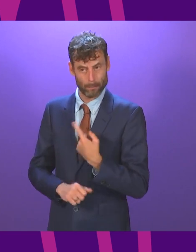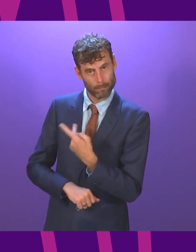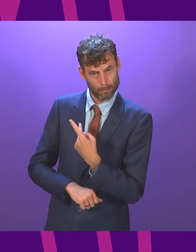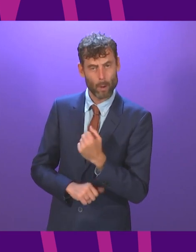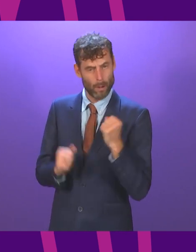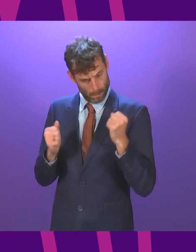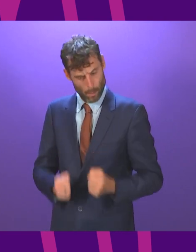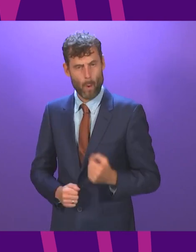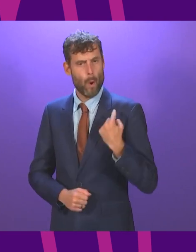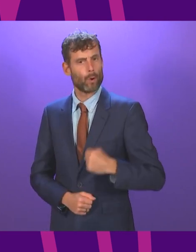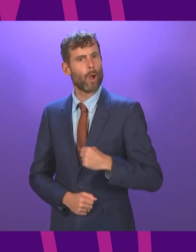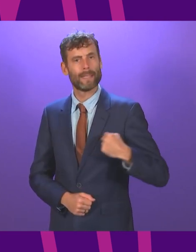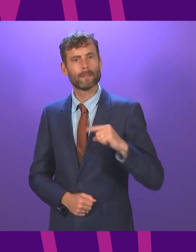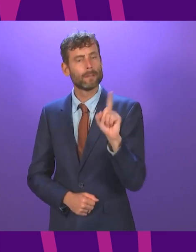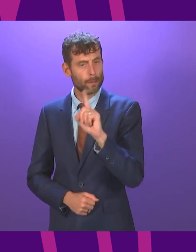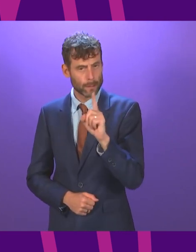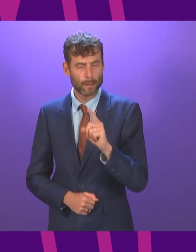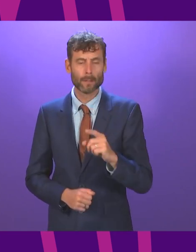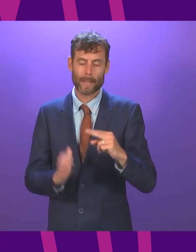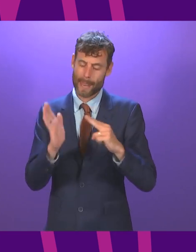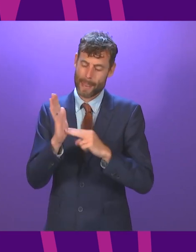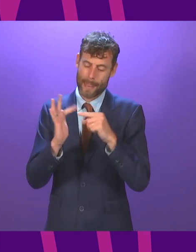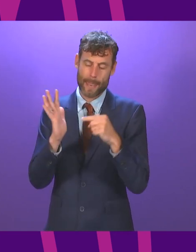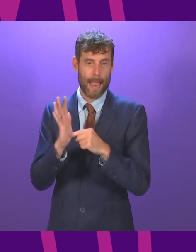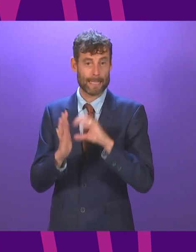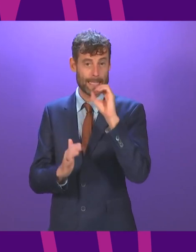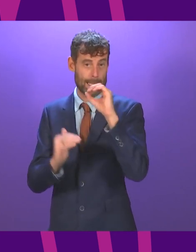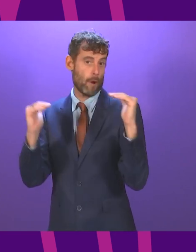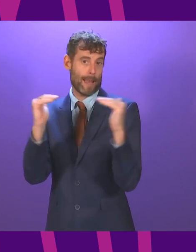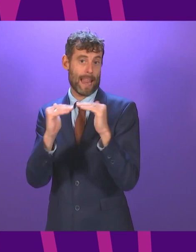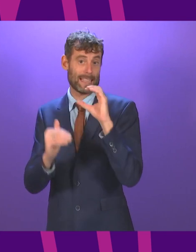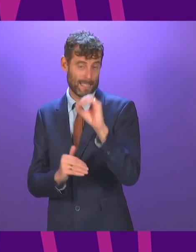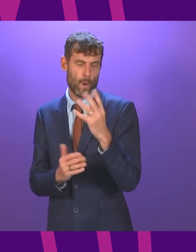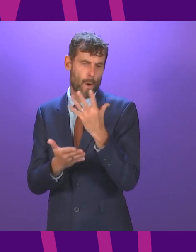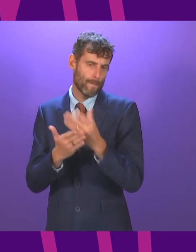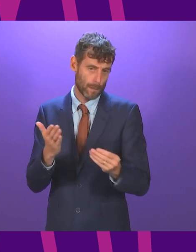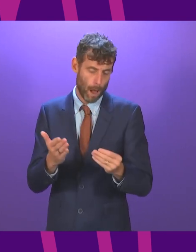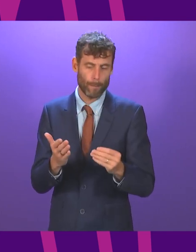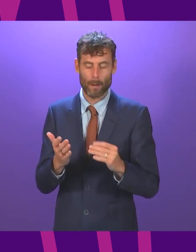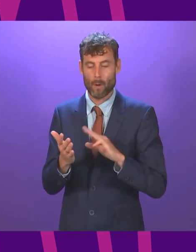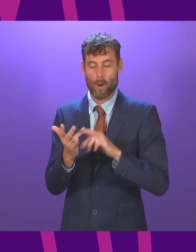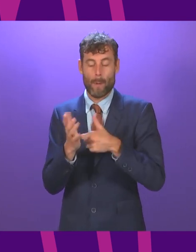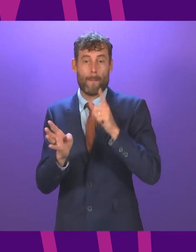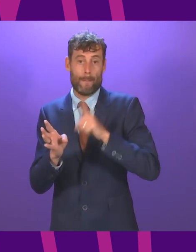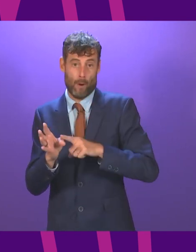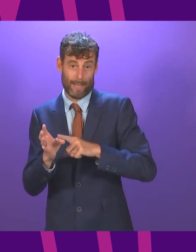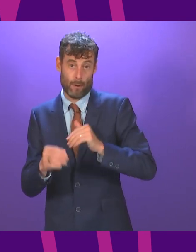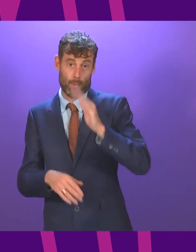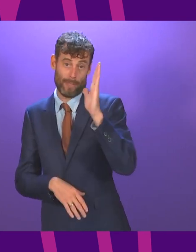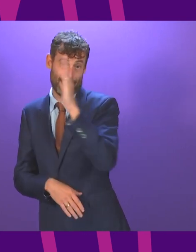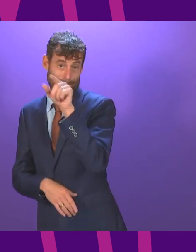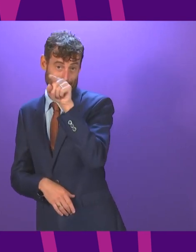to net zero I have already touched on some of them the transition deal for the north east and Moray for example the national strategy for